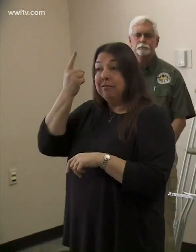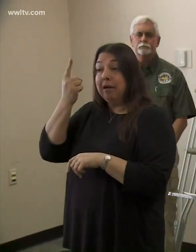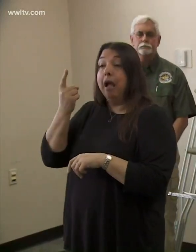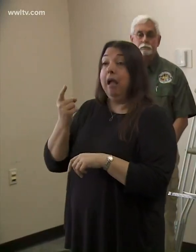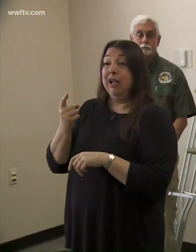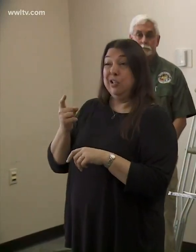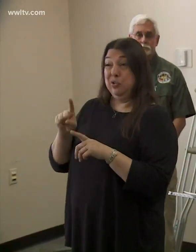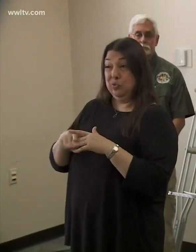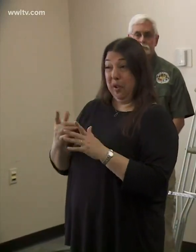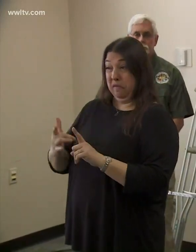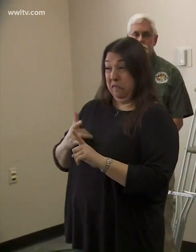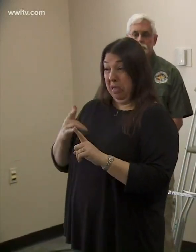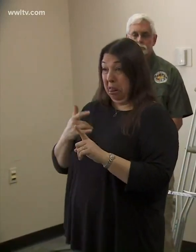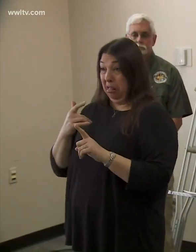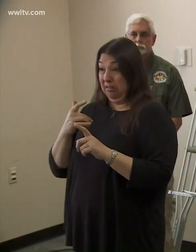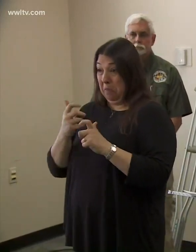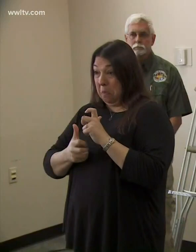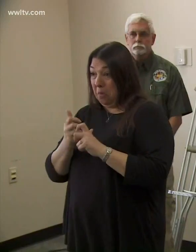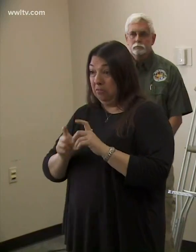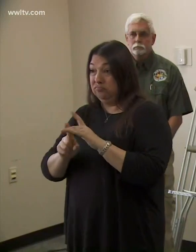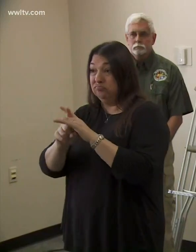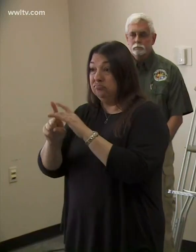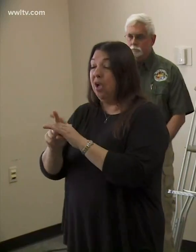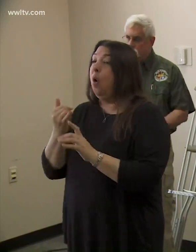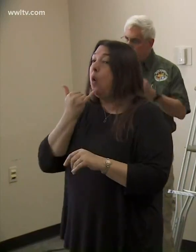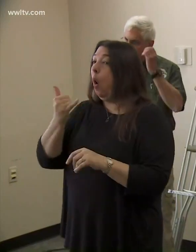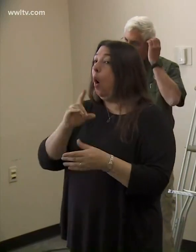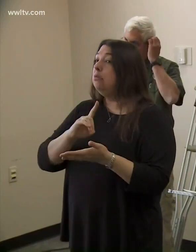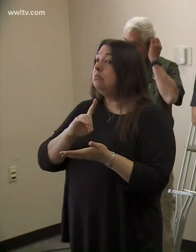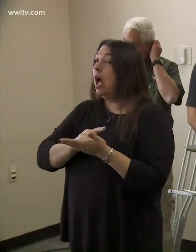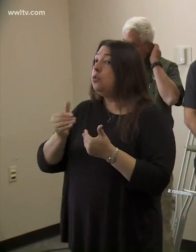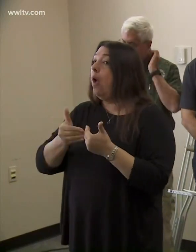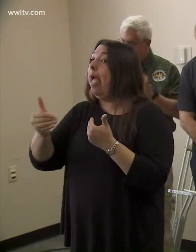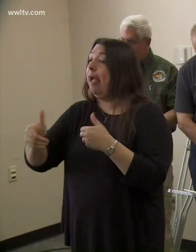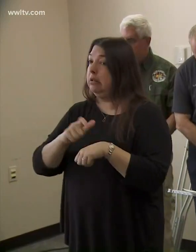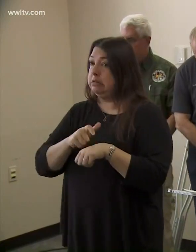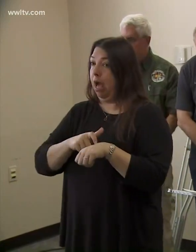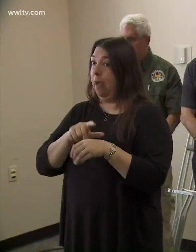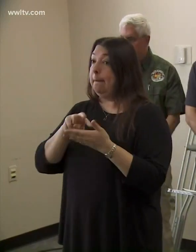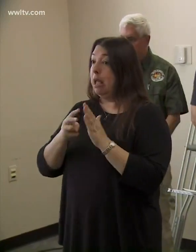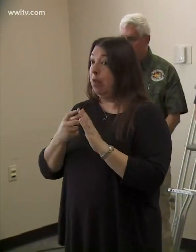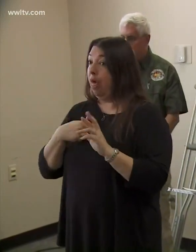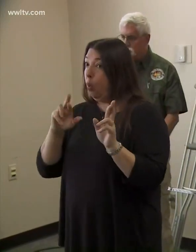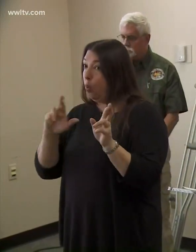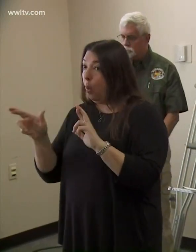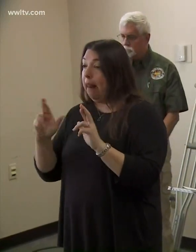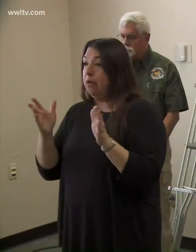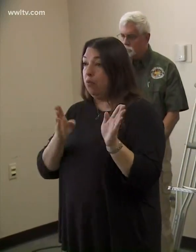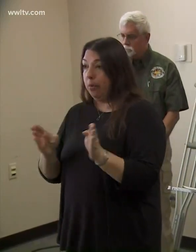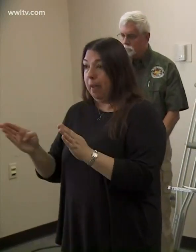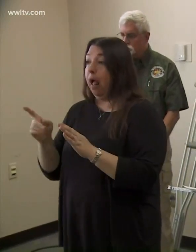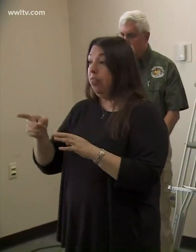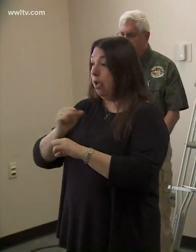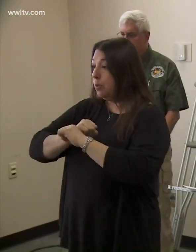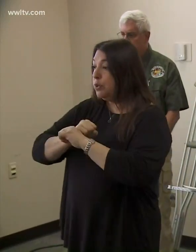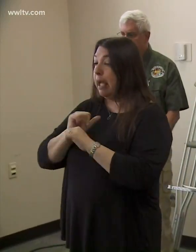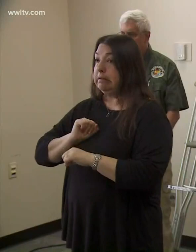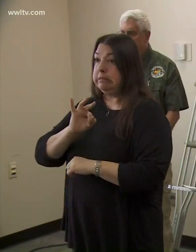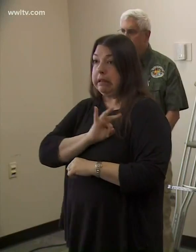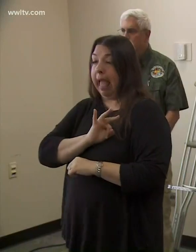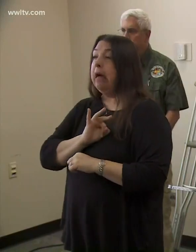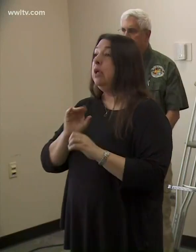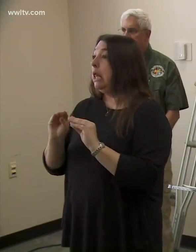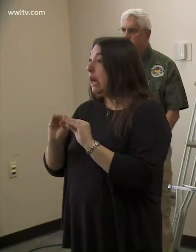start developing symptoms, please call your doctor ahead of time. So they're prepared for your visit. They can protect their staff. They can clear,